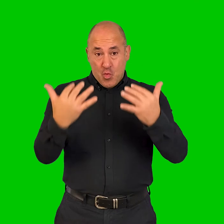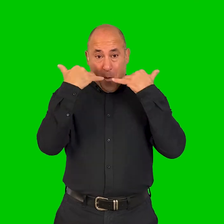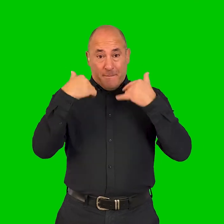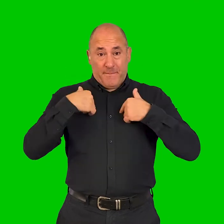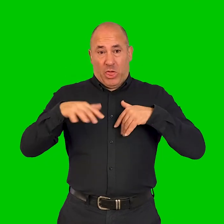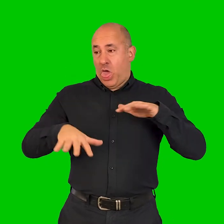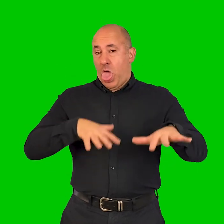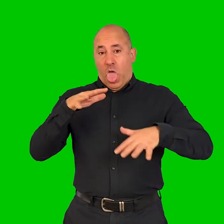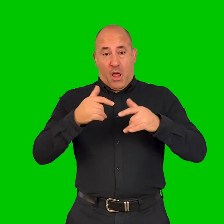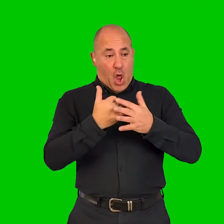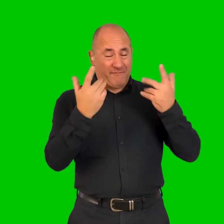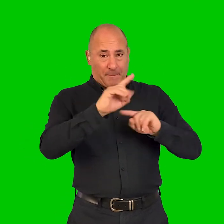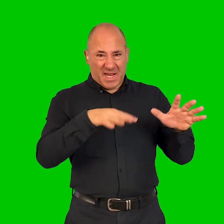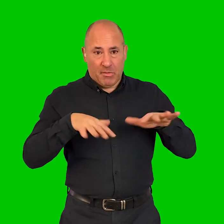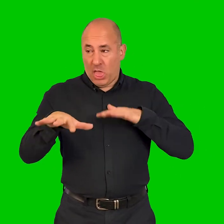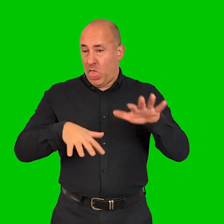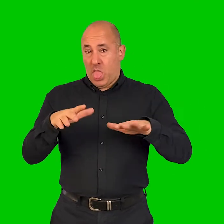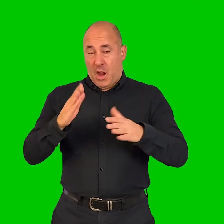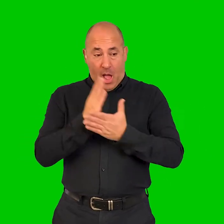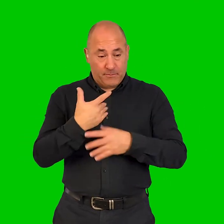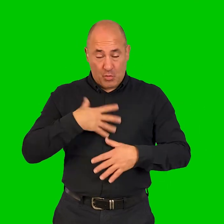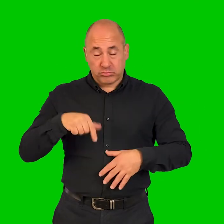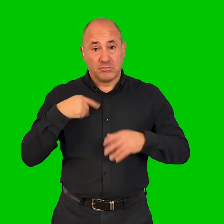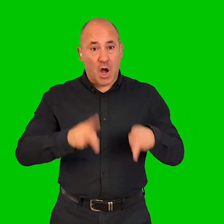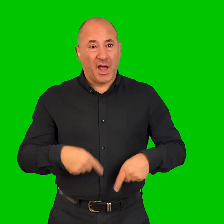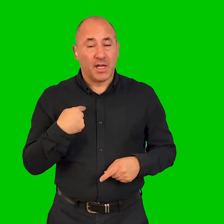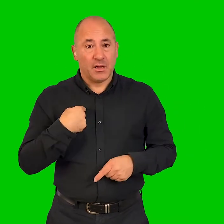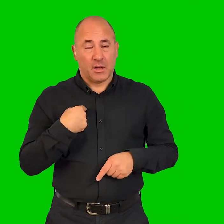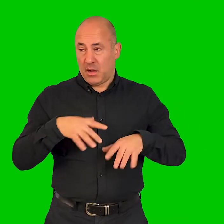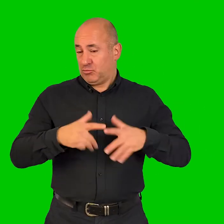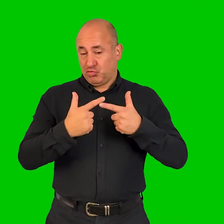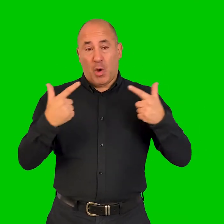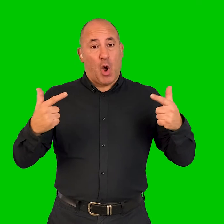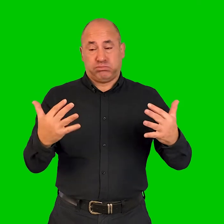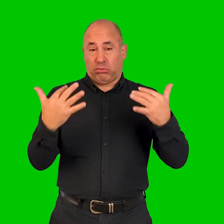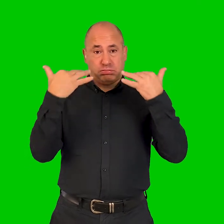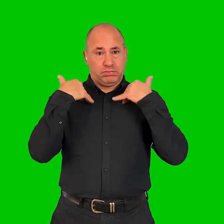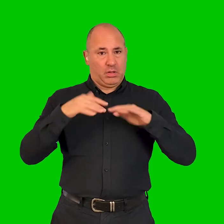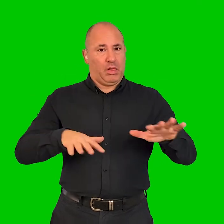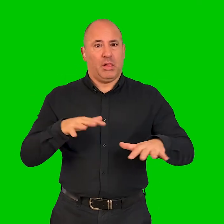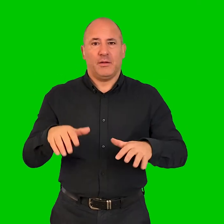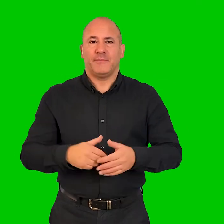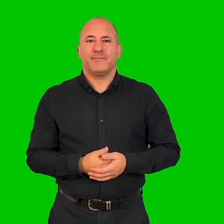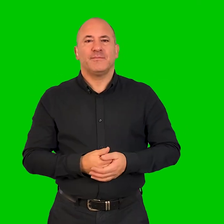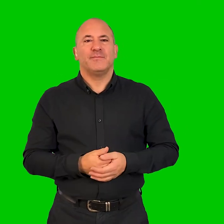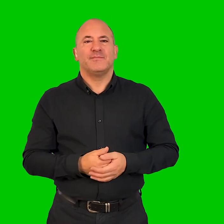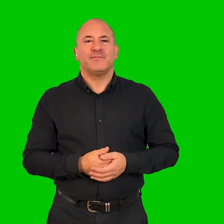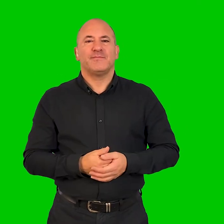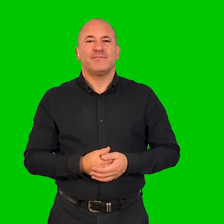school, I was so overwhelmed by the noises and the lights and the other people that I just